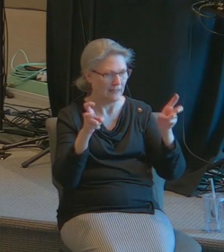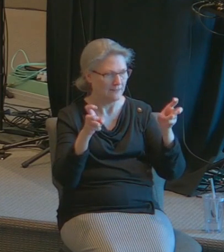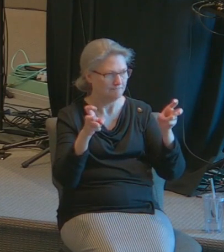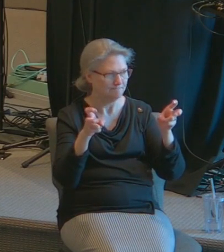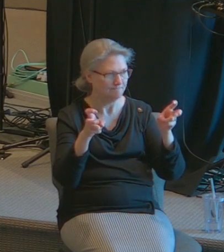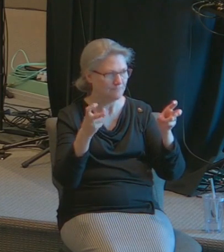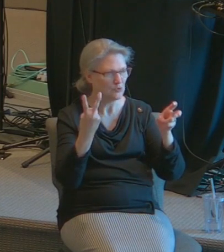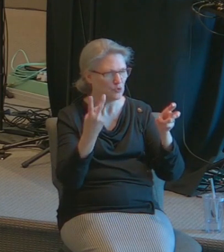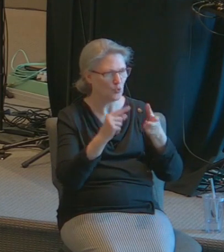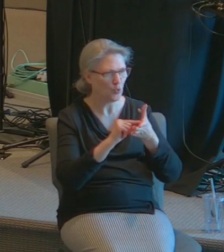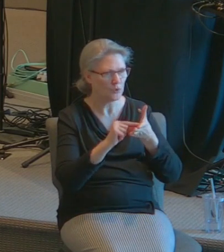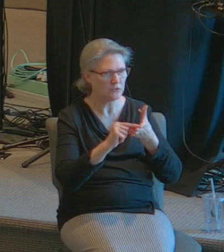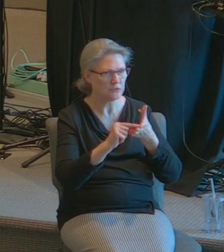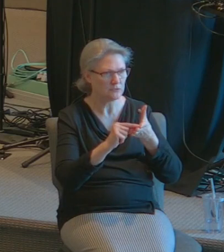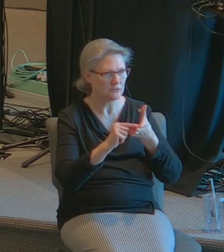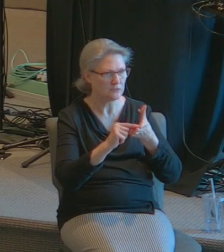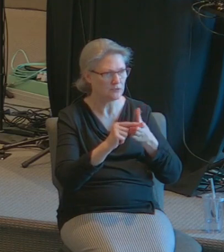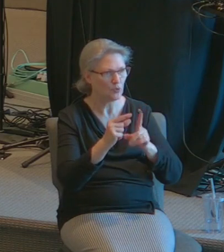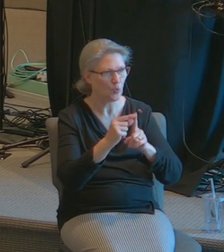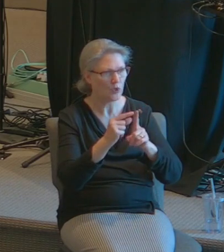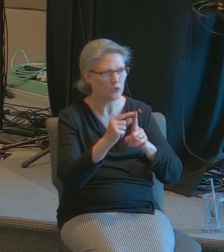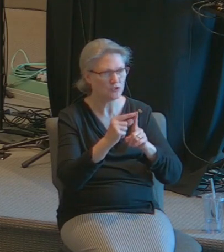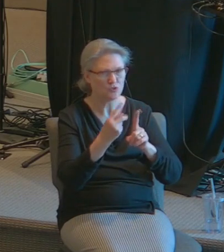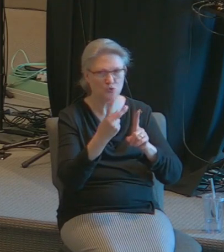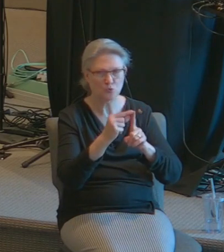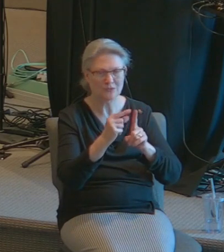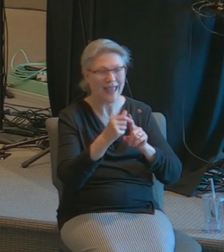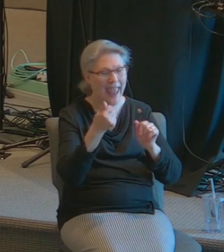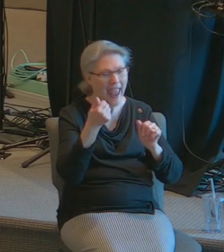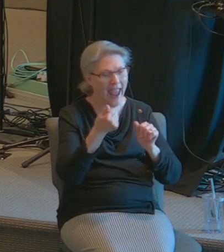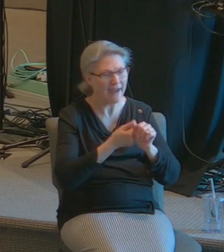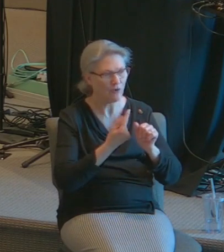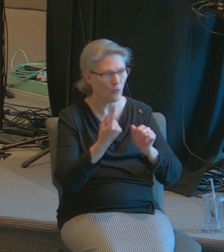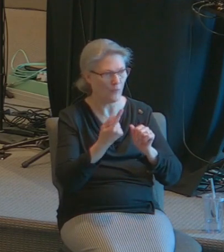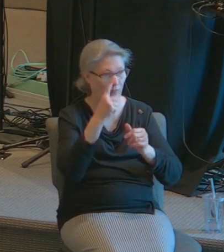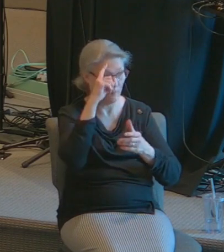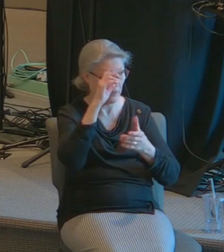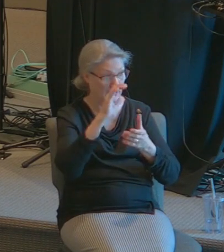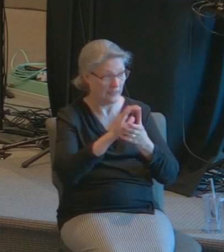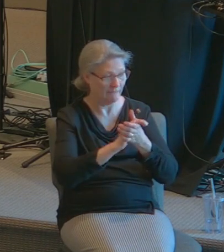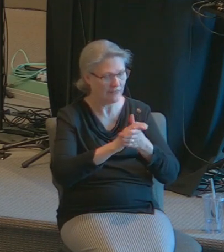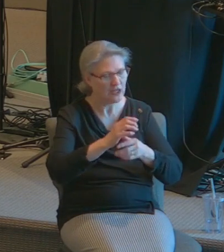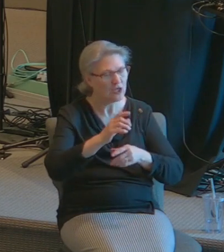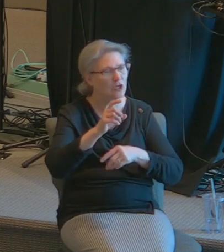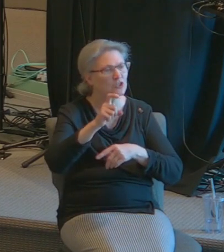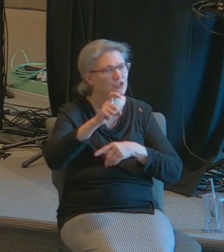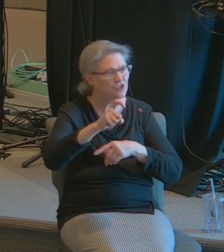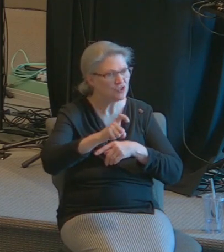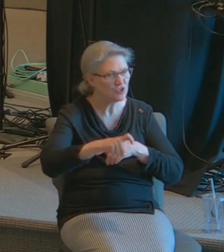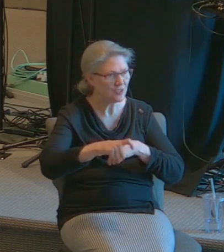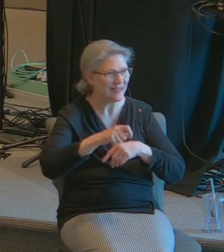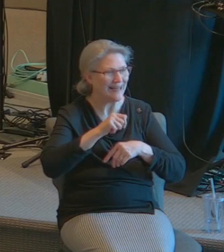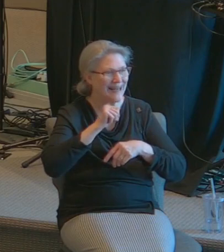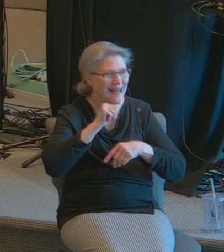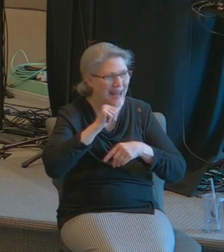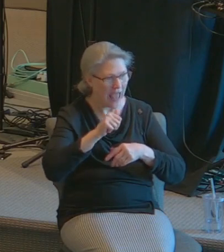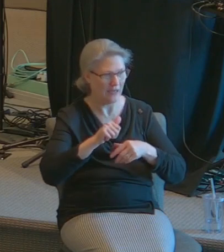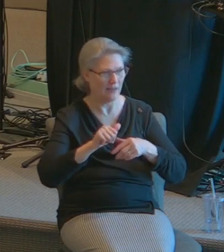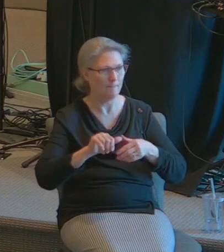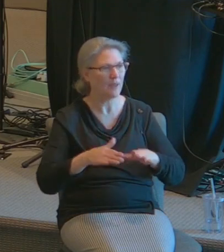that everyone that believeth Him in Him should not perish.